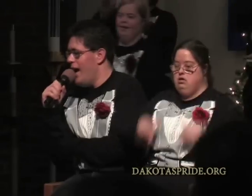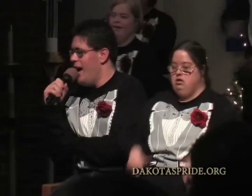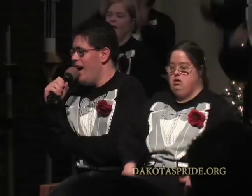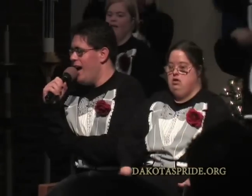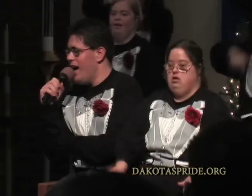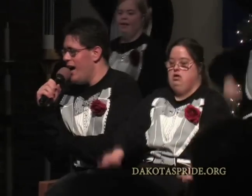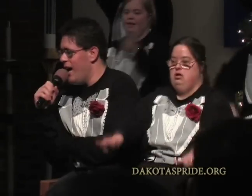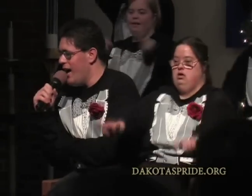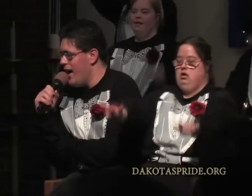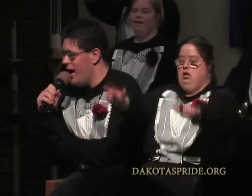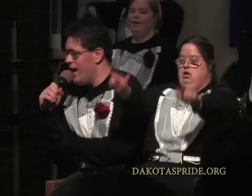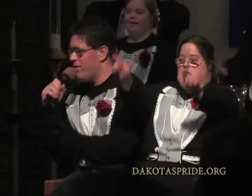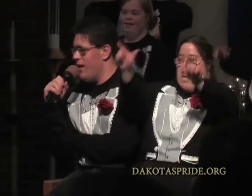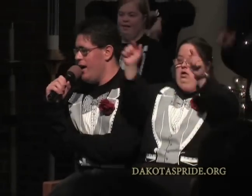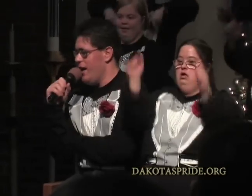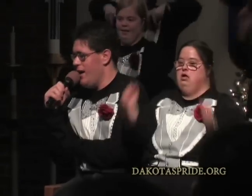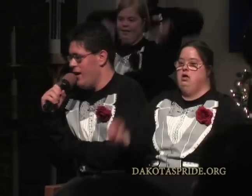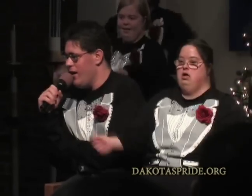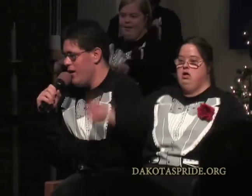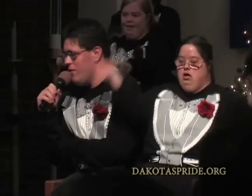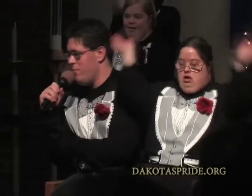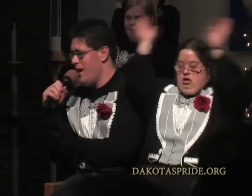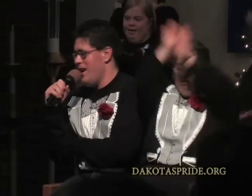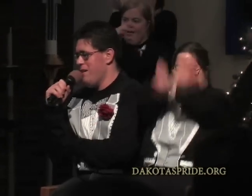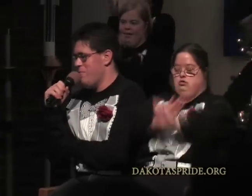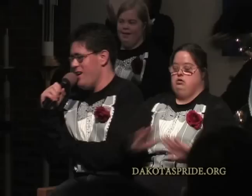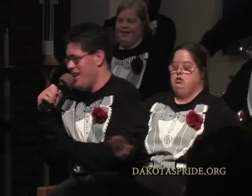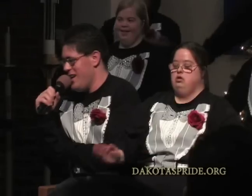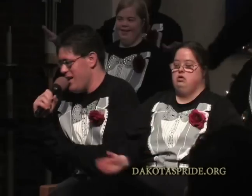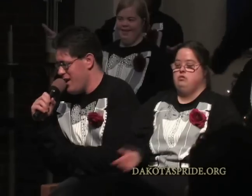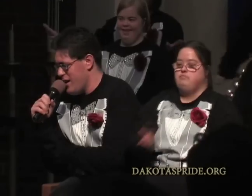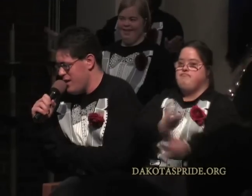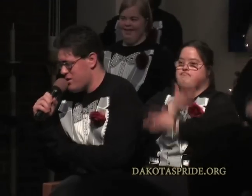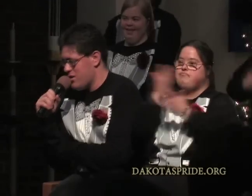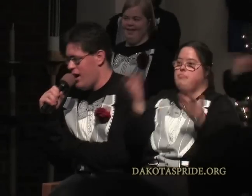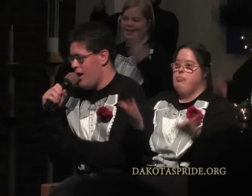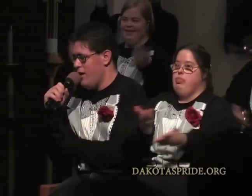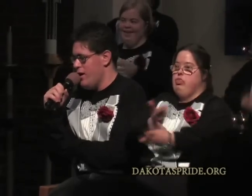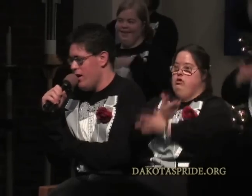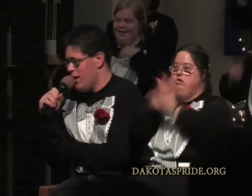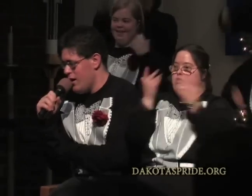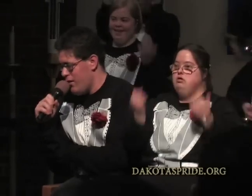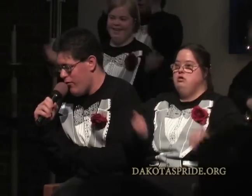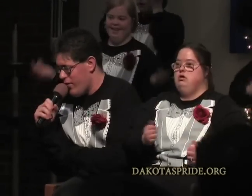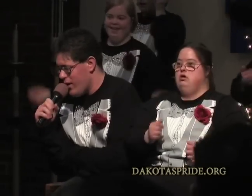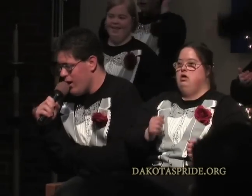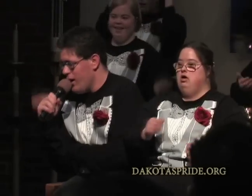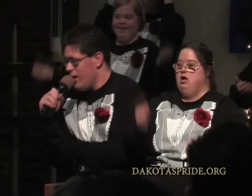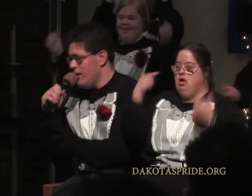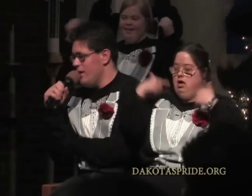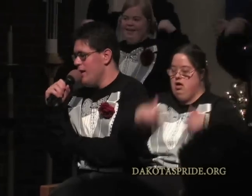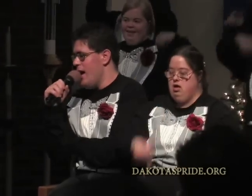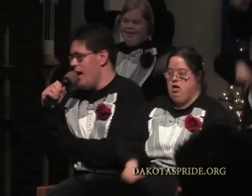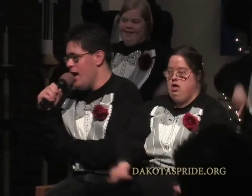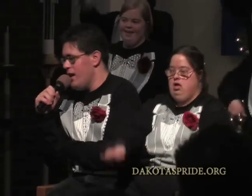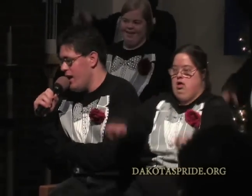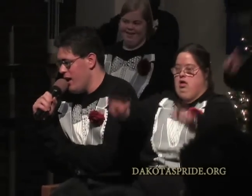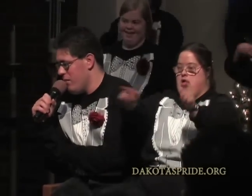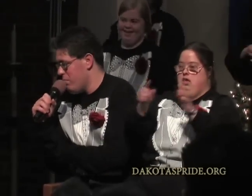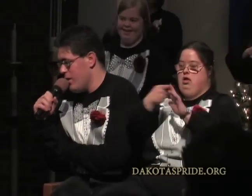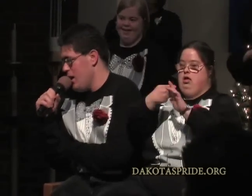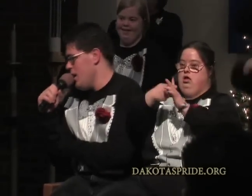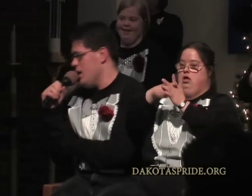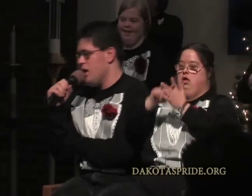Let there be peace on earth, let